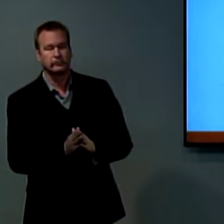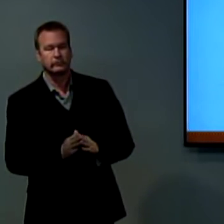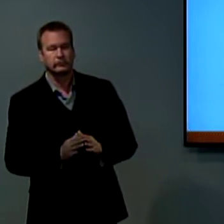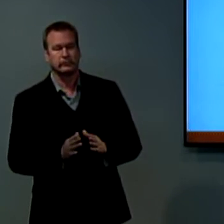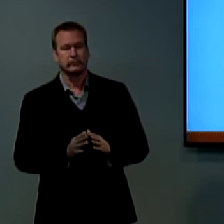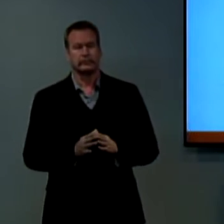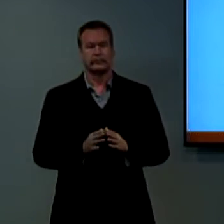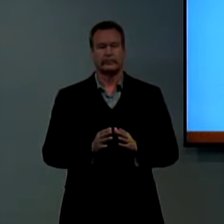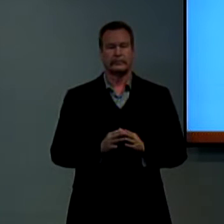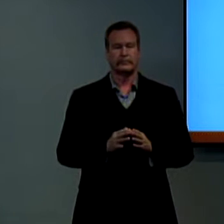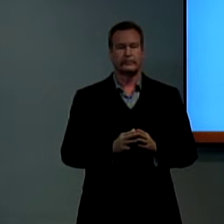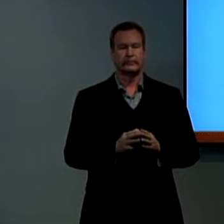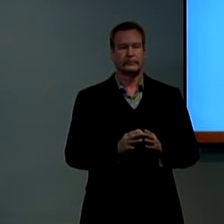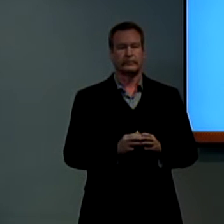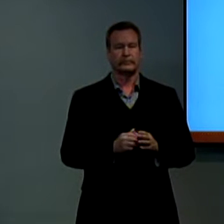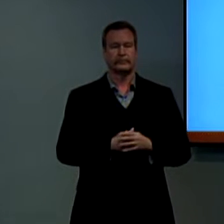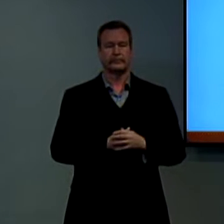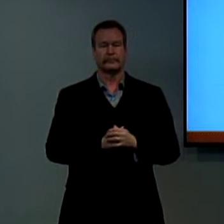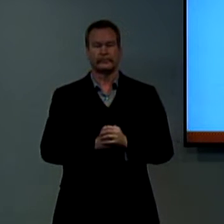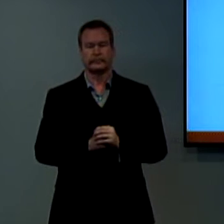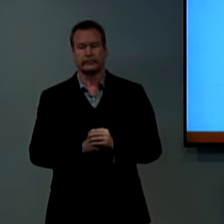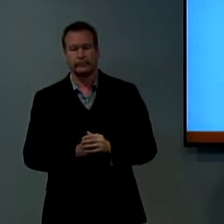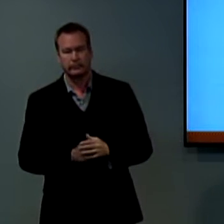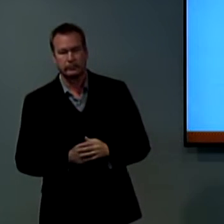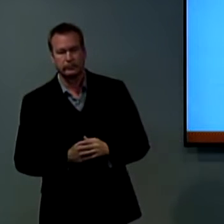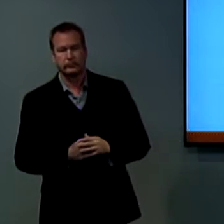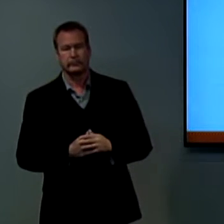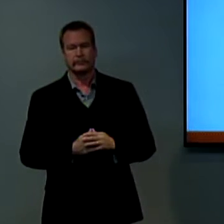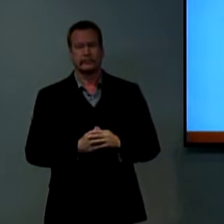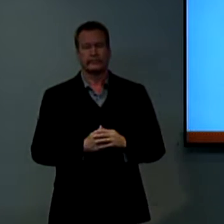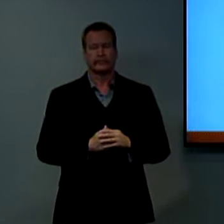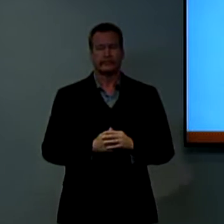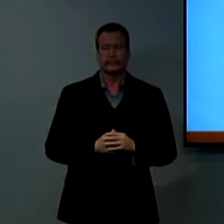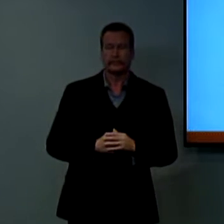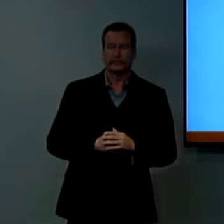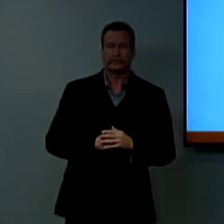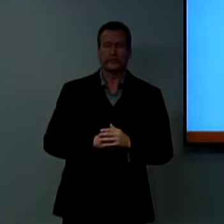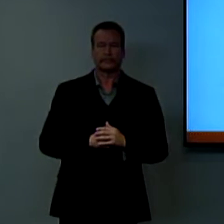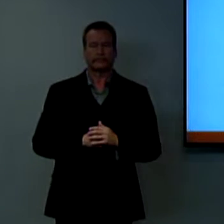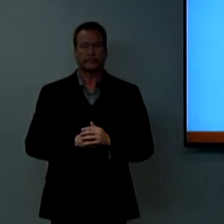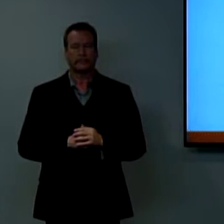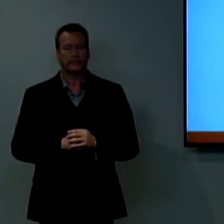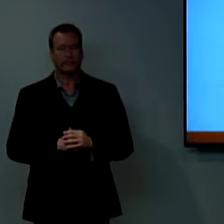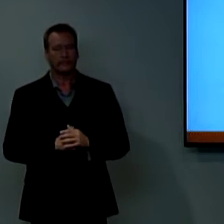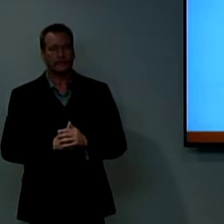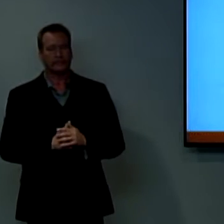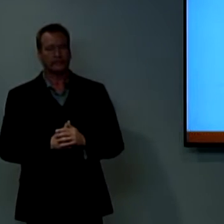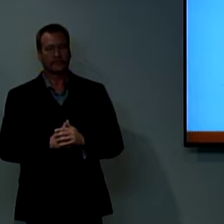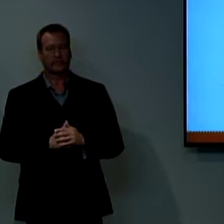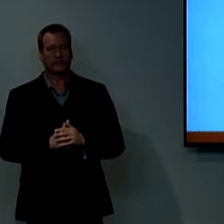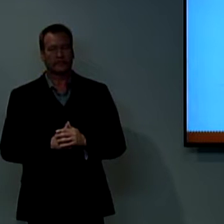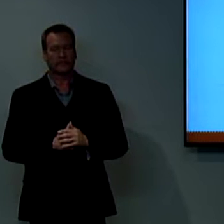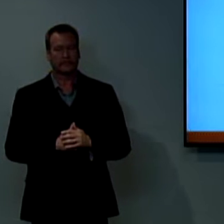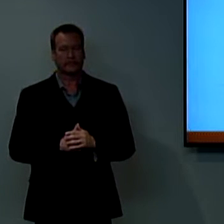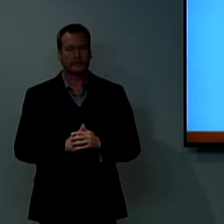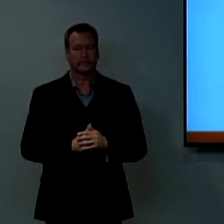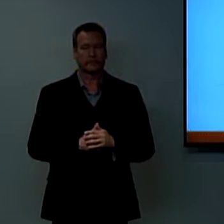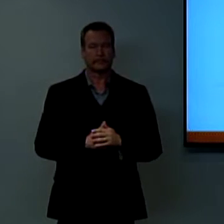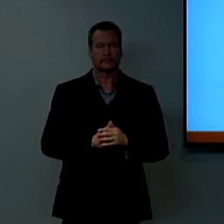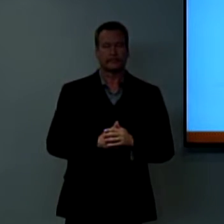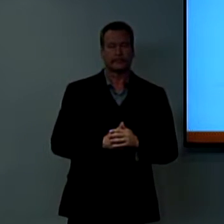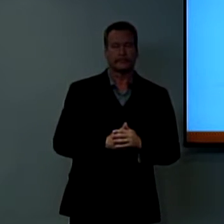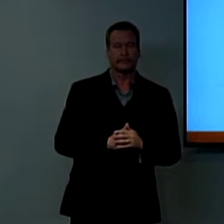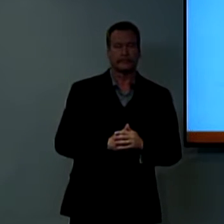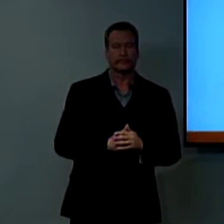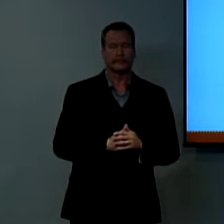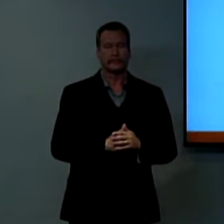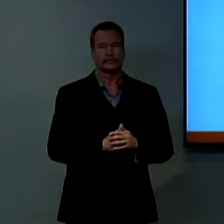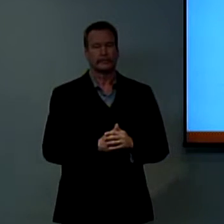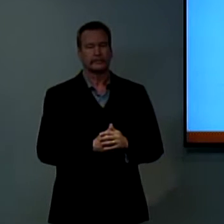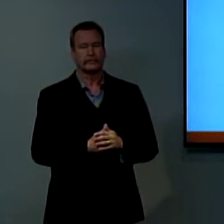visit